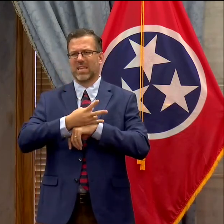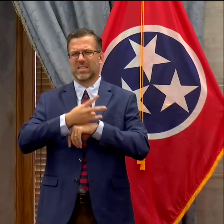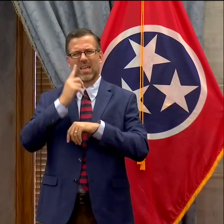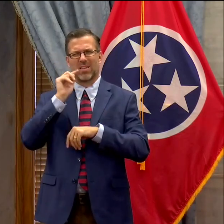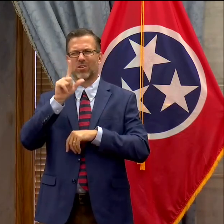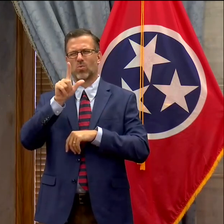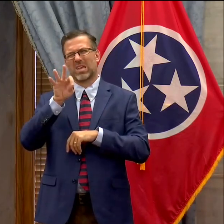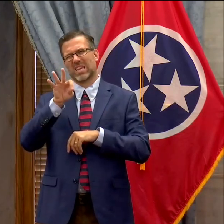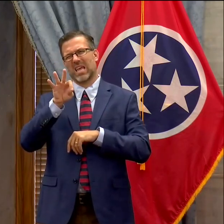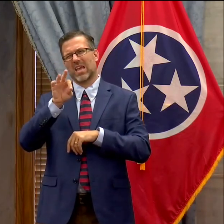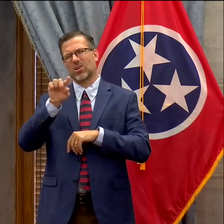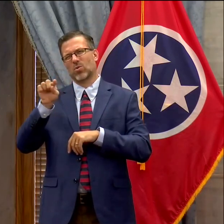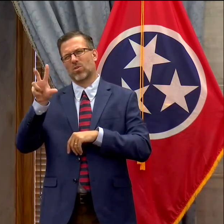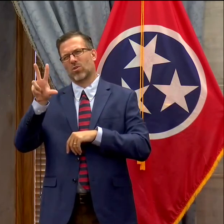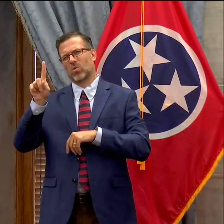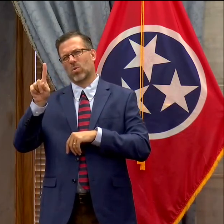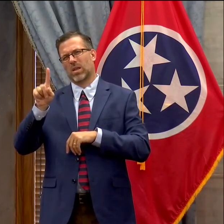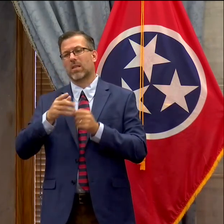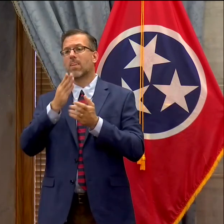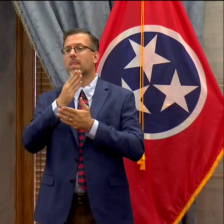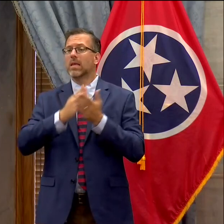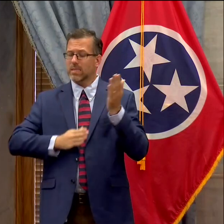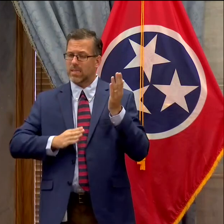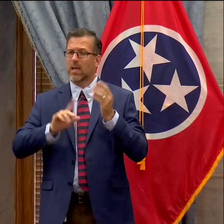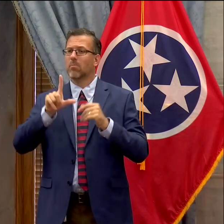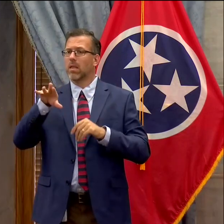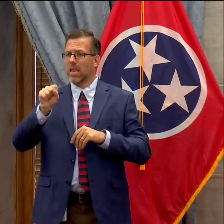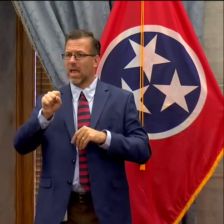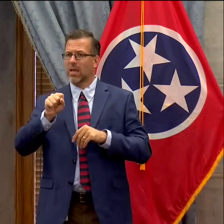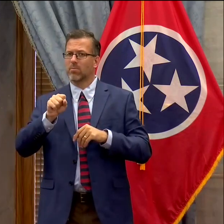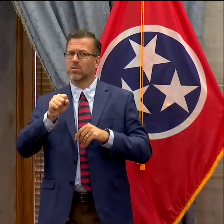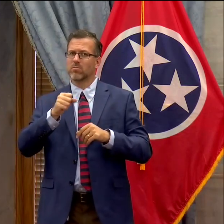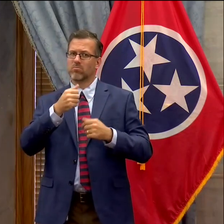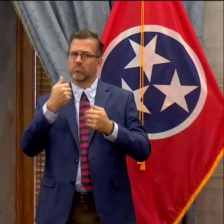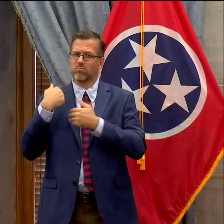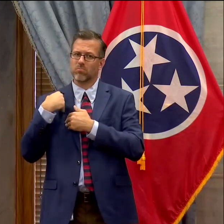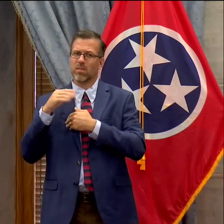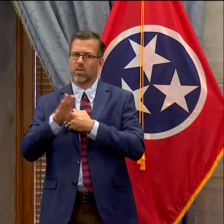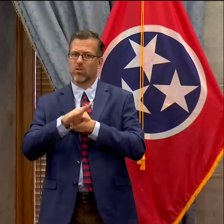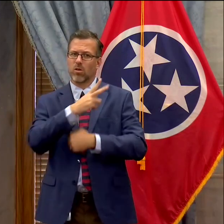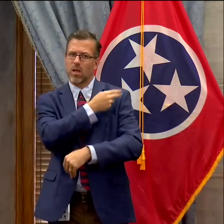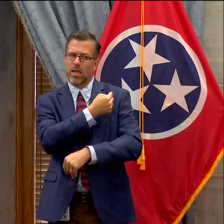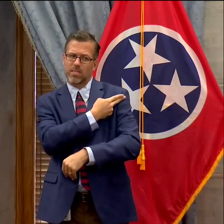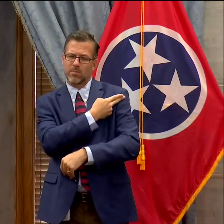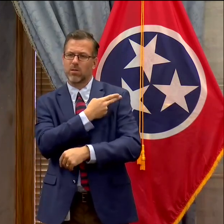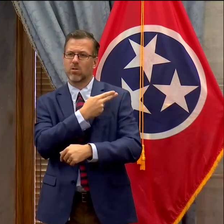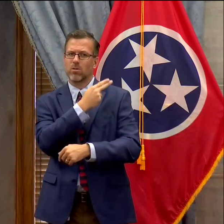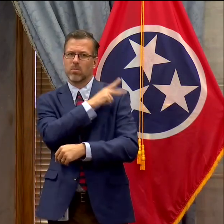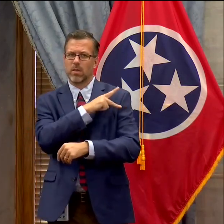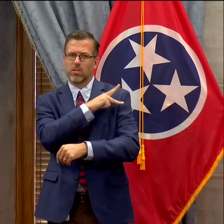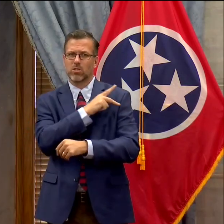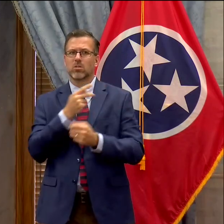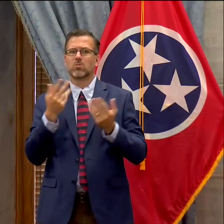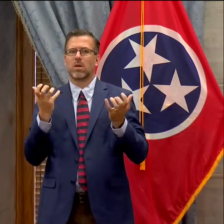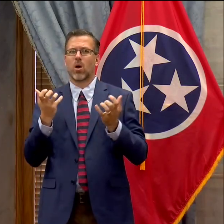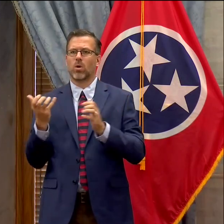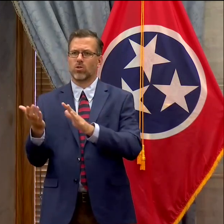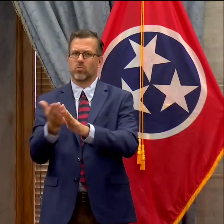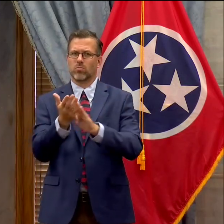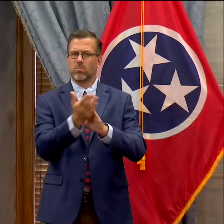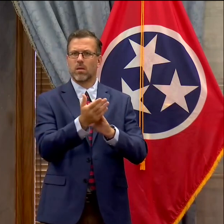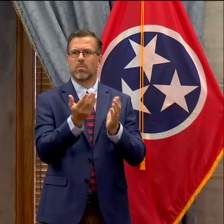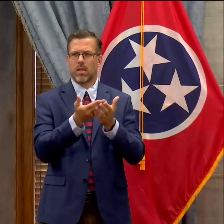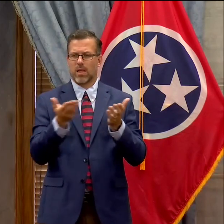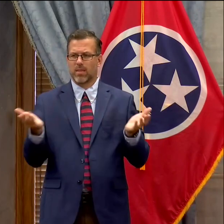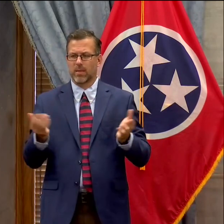hospital labs that are testing their own hospitalized patients which is a fabulous offering and I want to applaud them and continue to